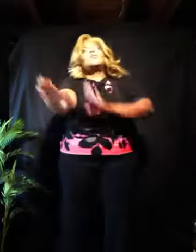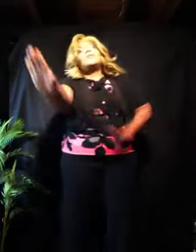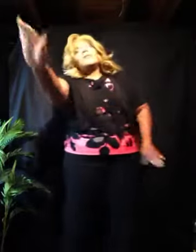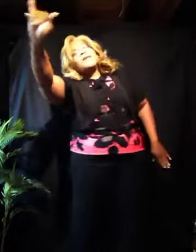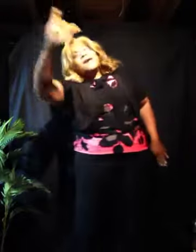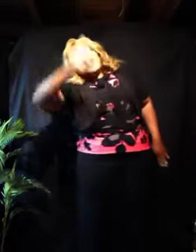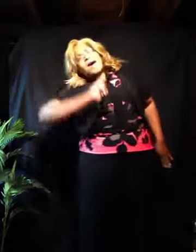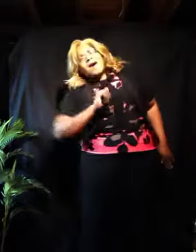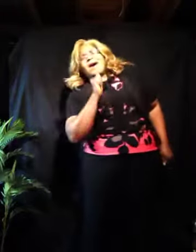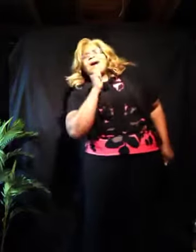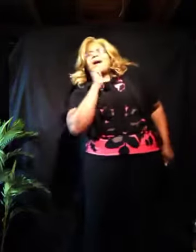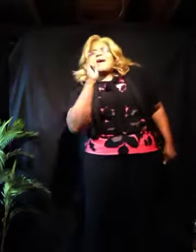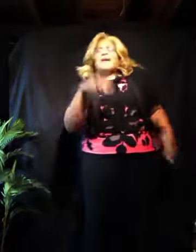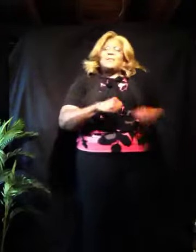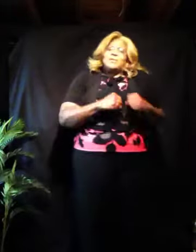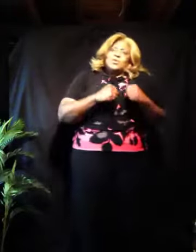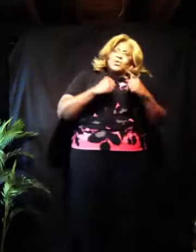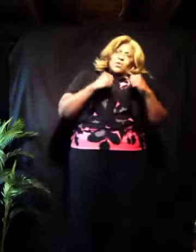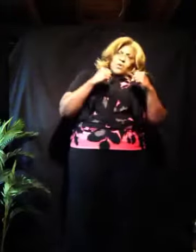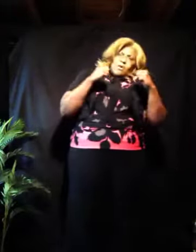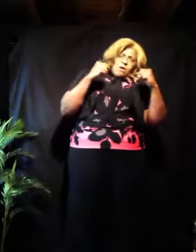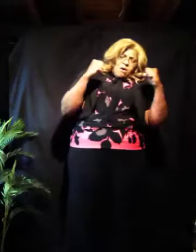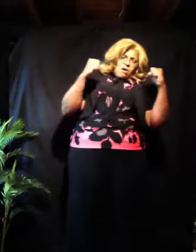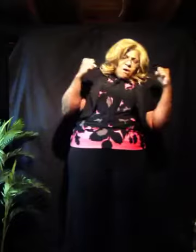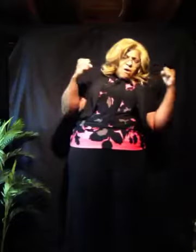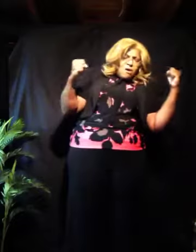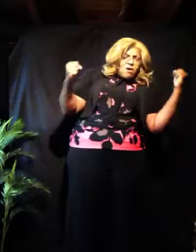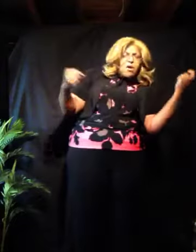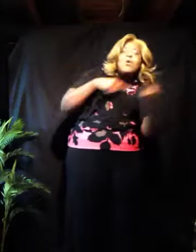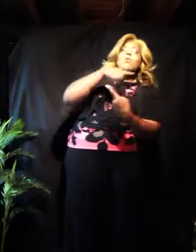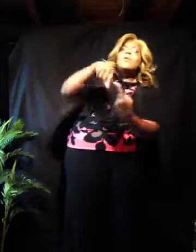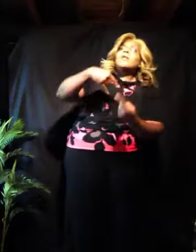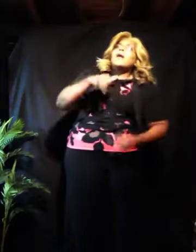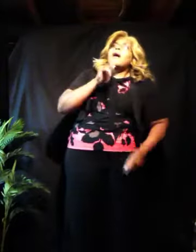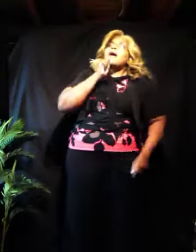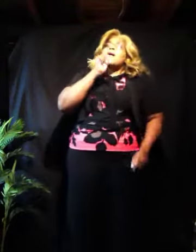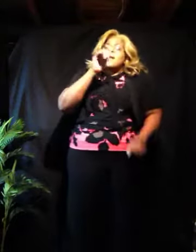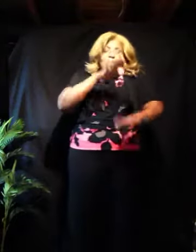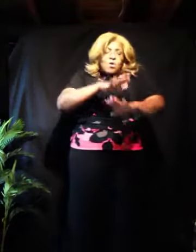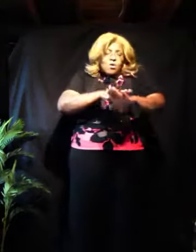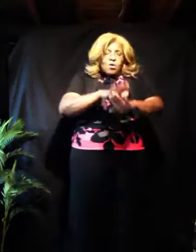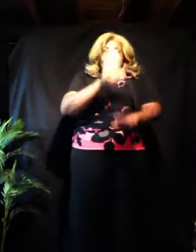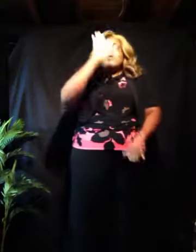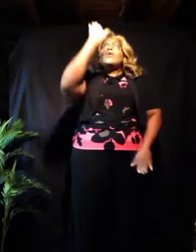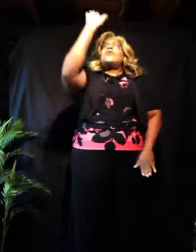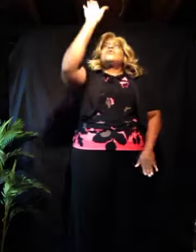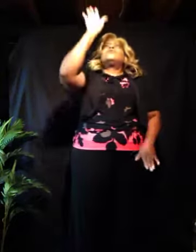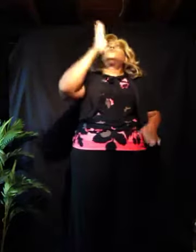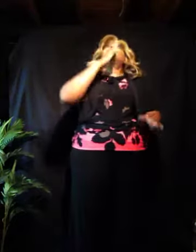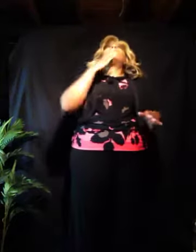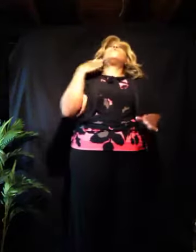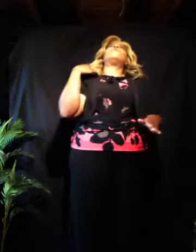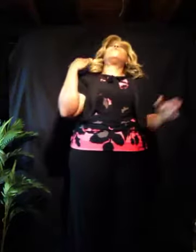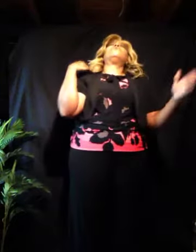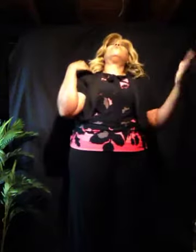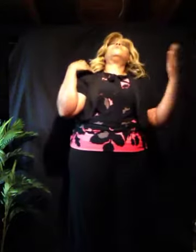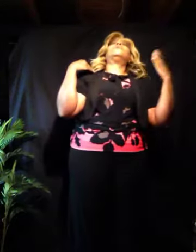I am strong when I am on your shoulders